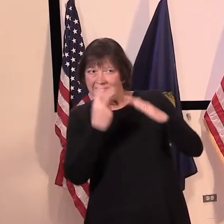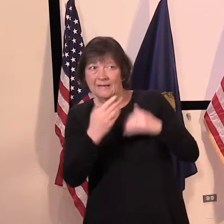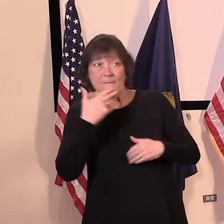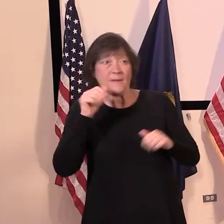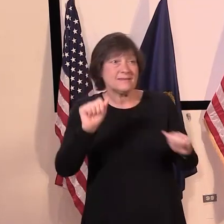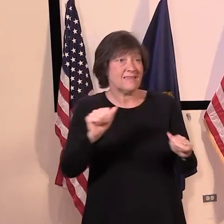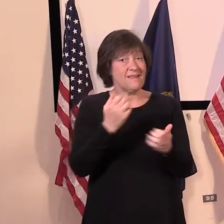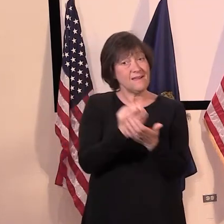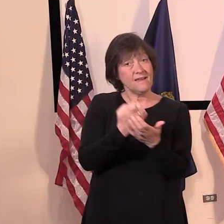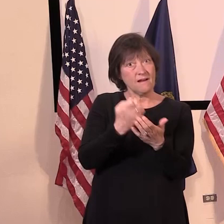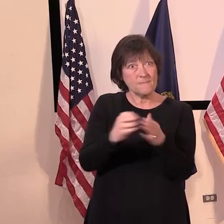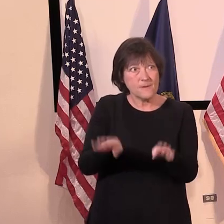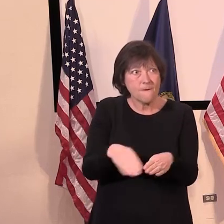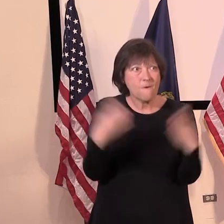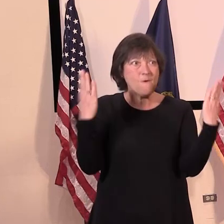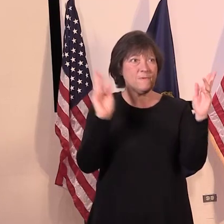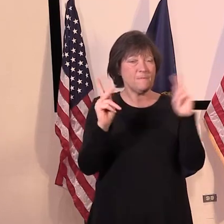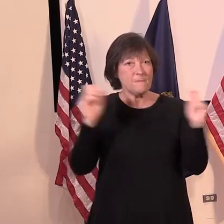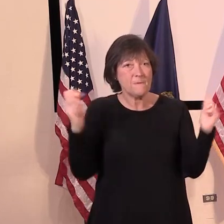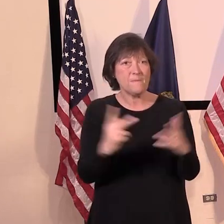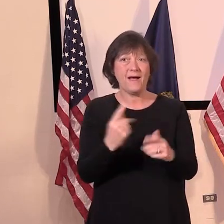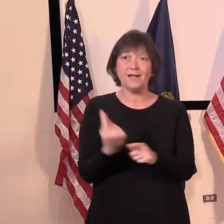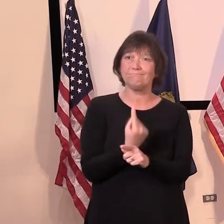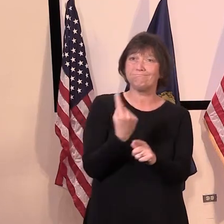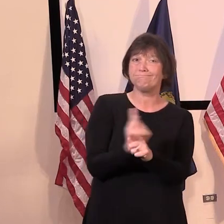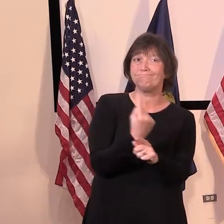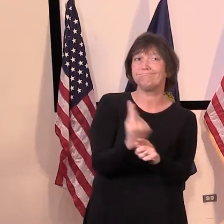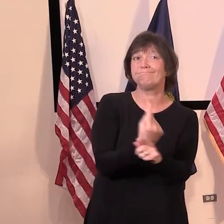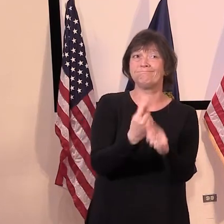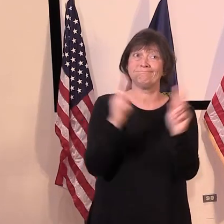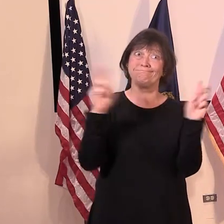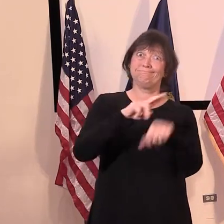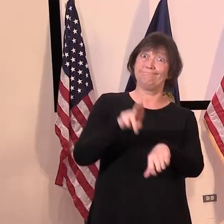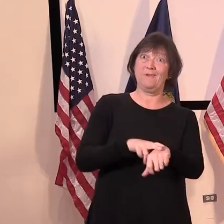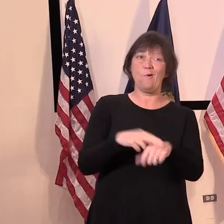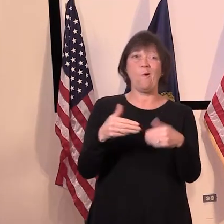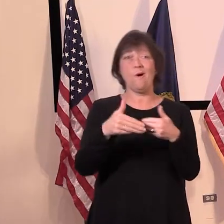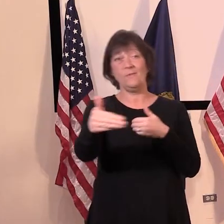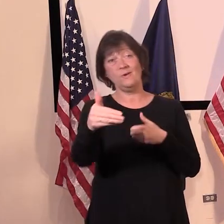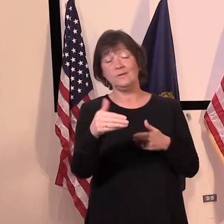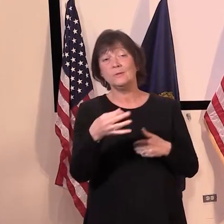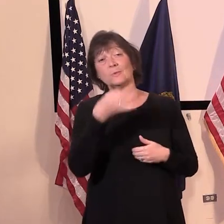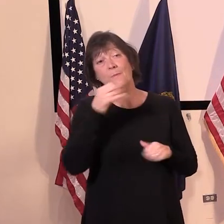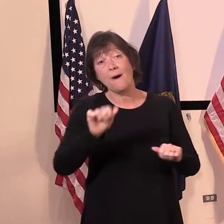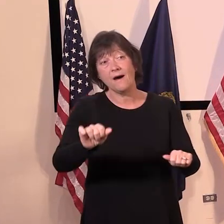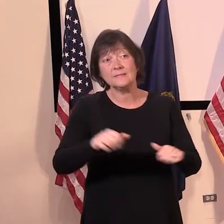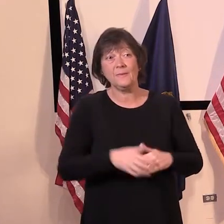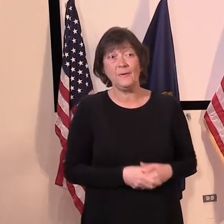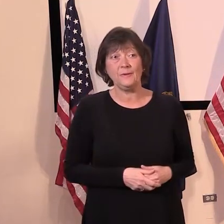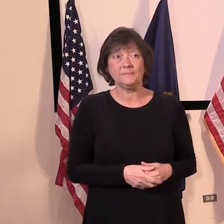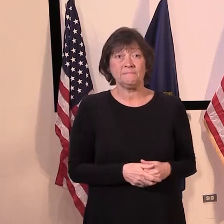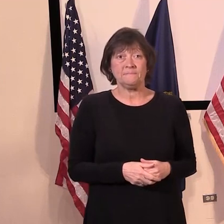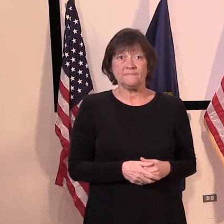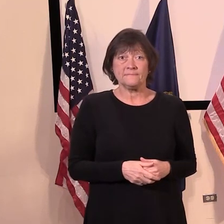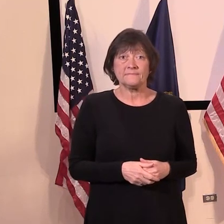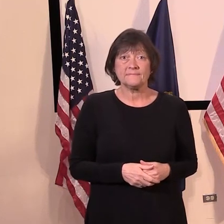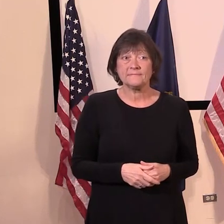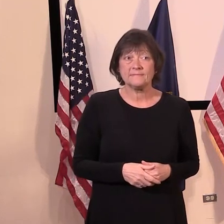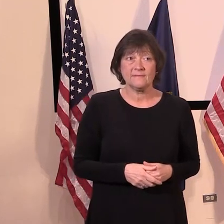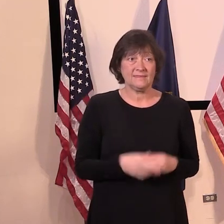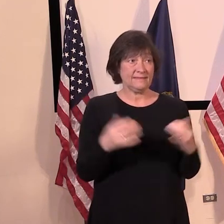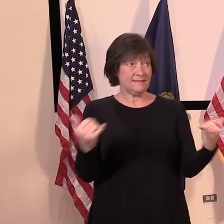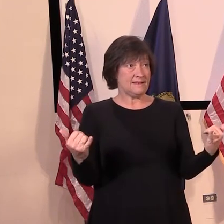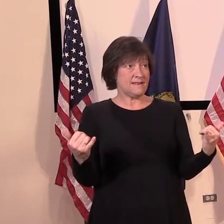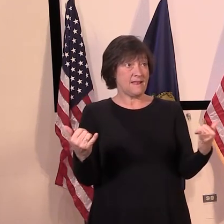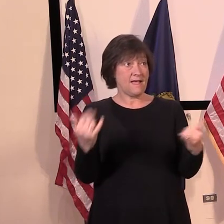open up this economy and get people back to whatever normal is in the future as quick as possible. But I would I wouldn't be able